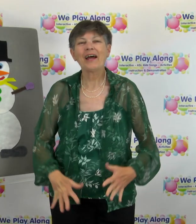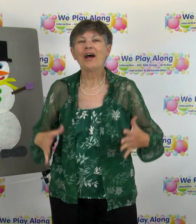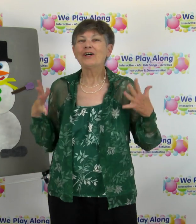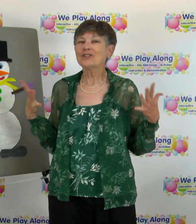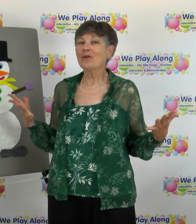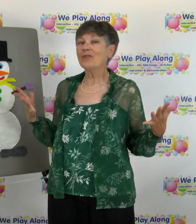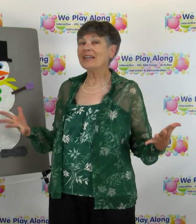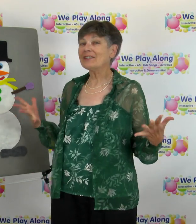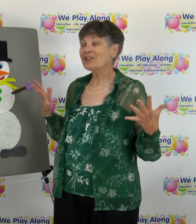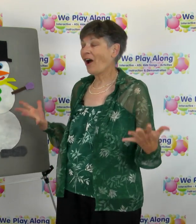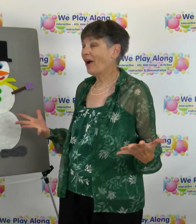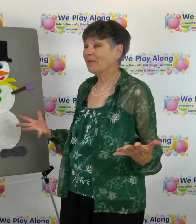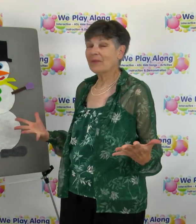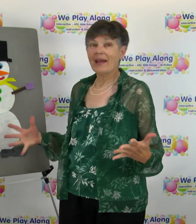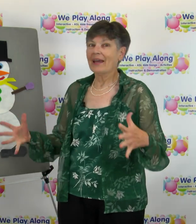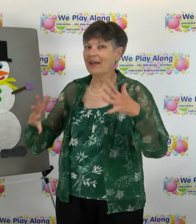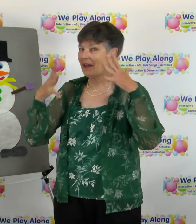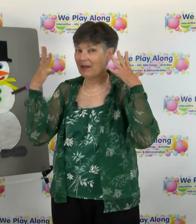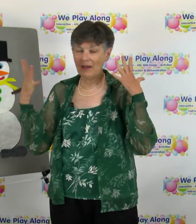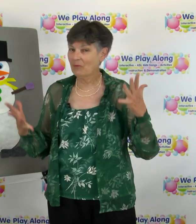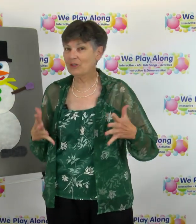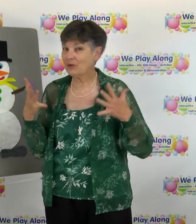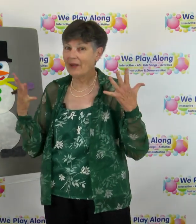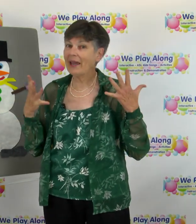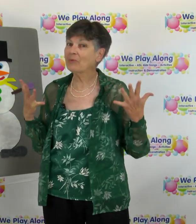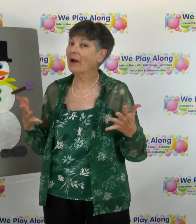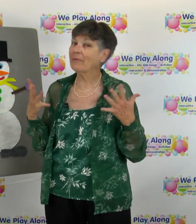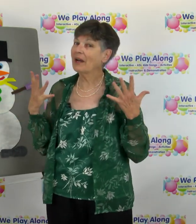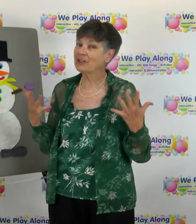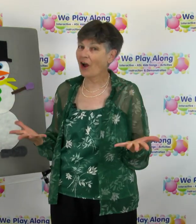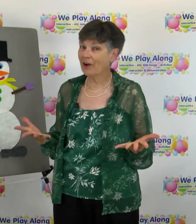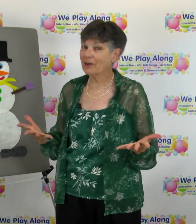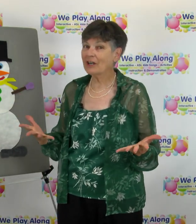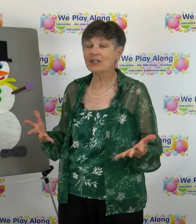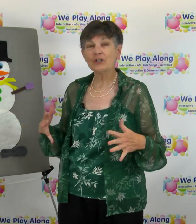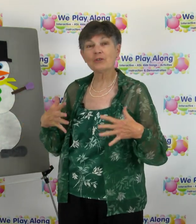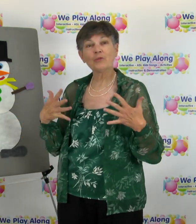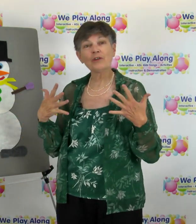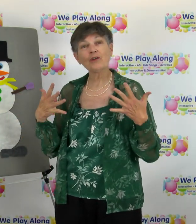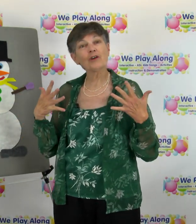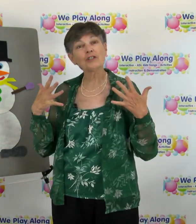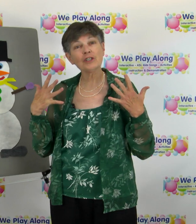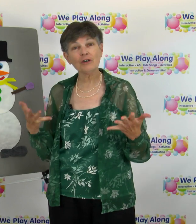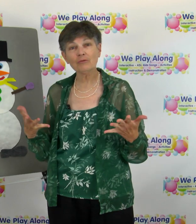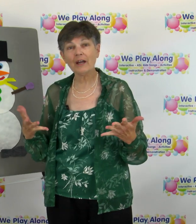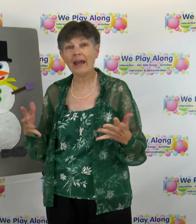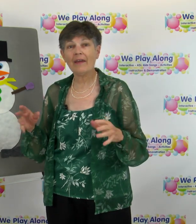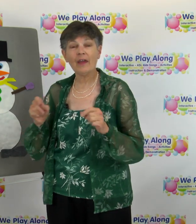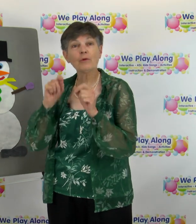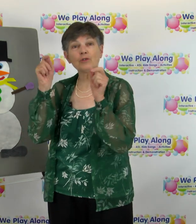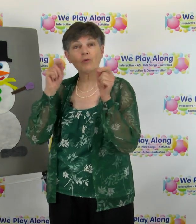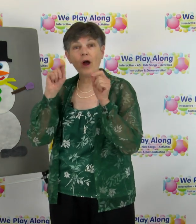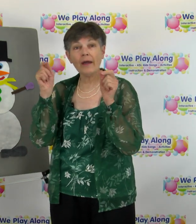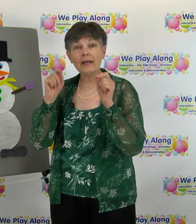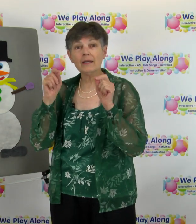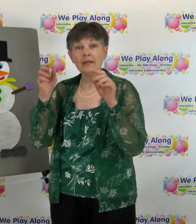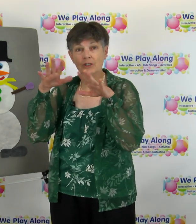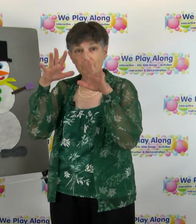So this song was created by my daughter she was with her children and they were drawing she